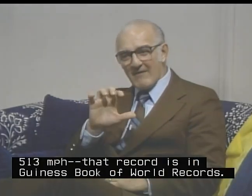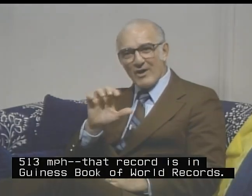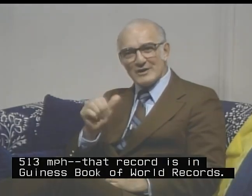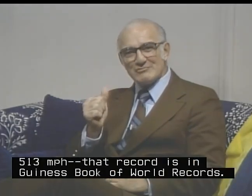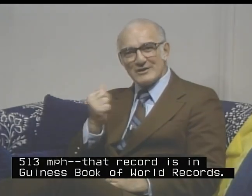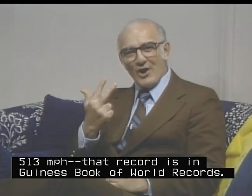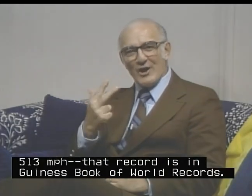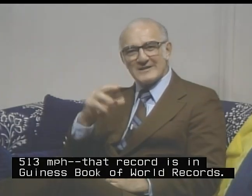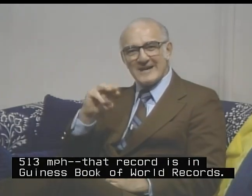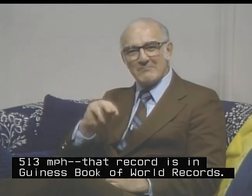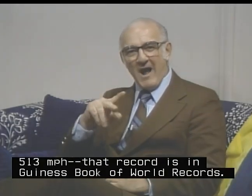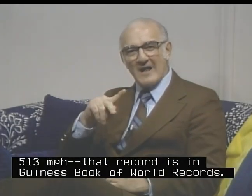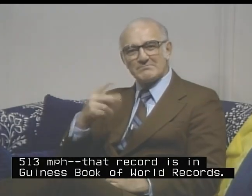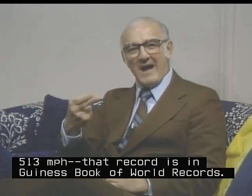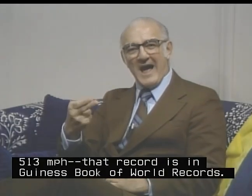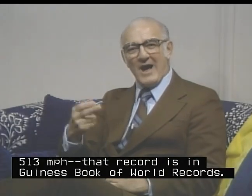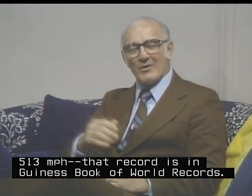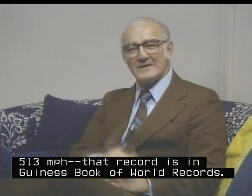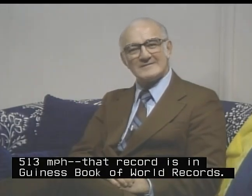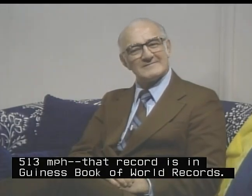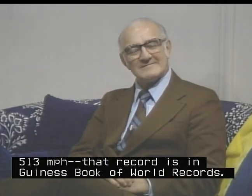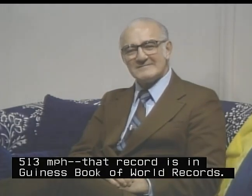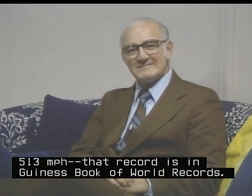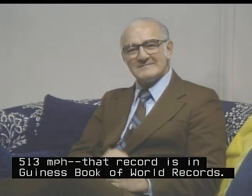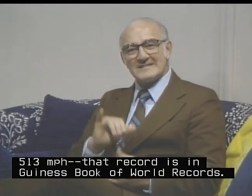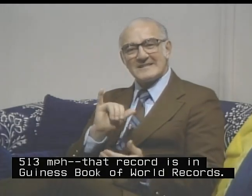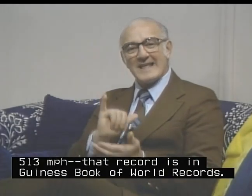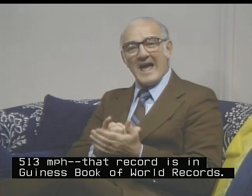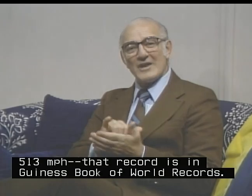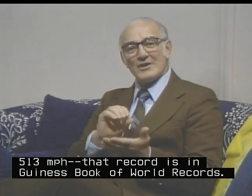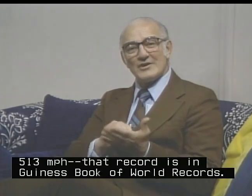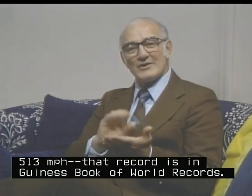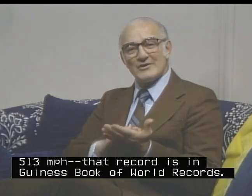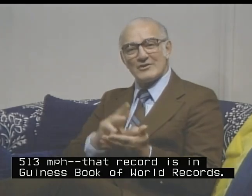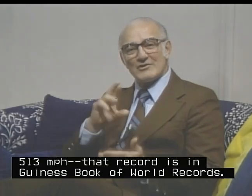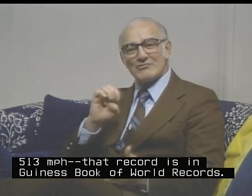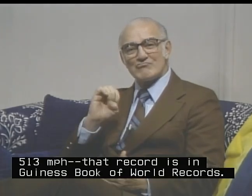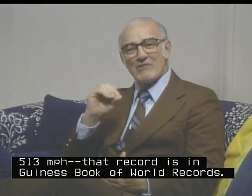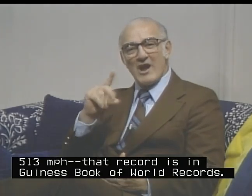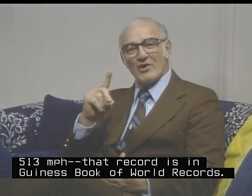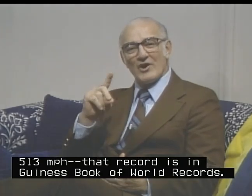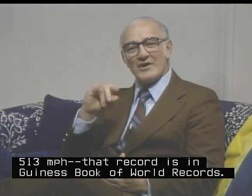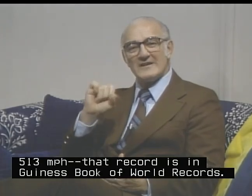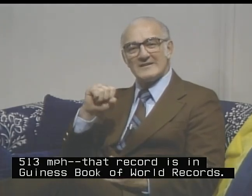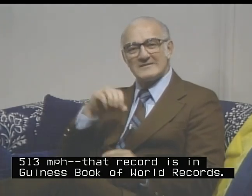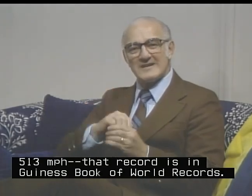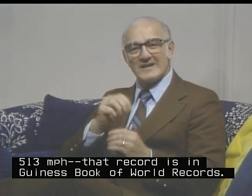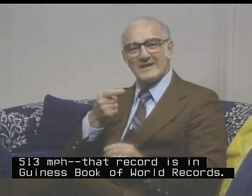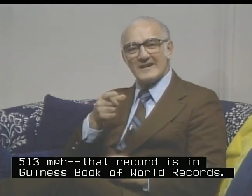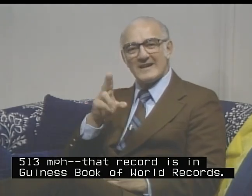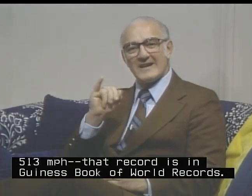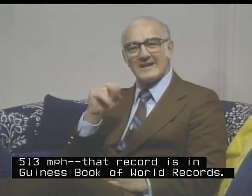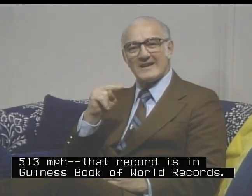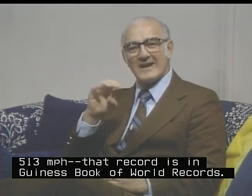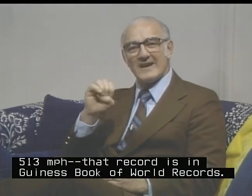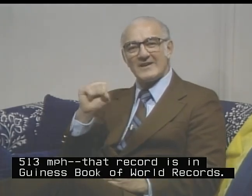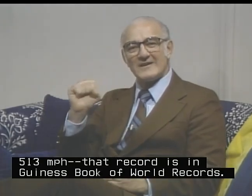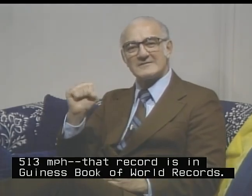513 miles per hour. That record is in Guinness